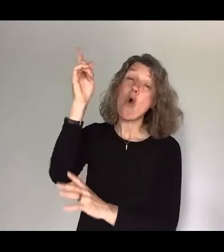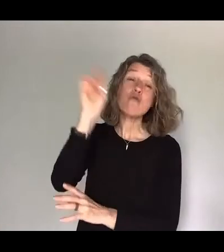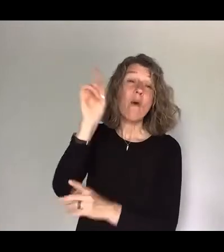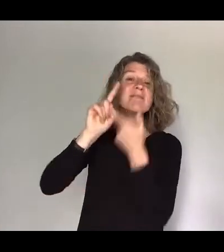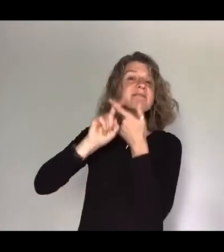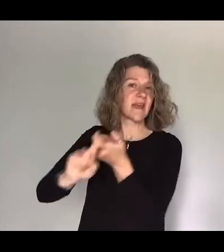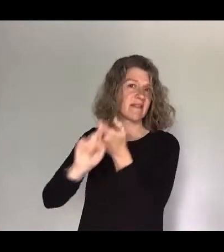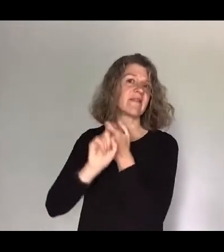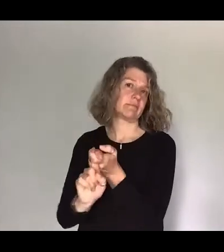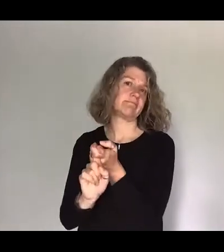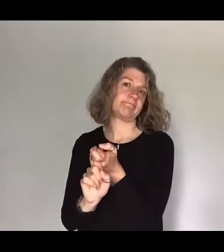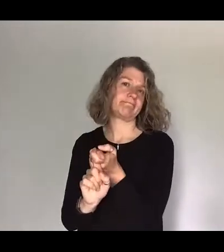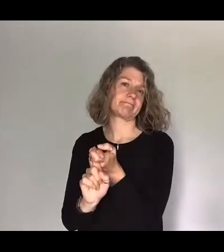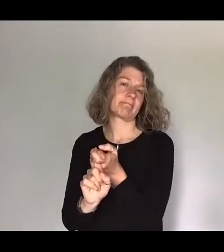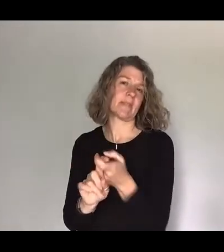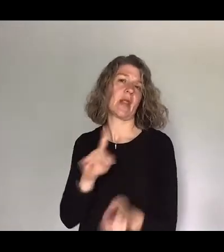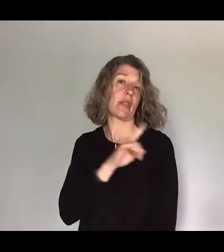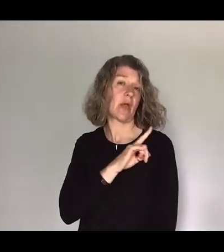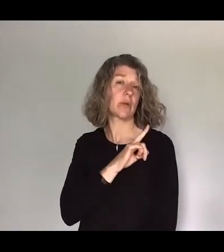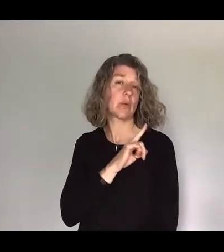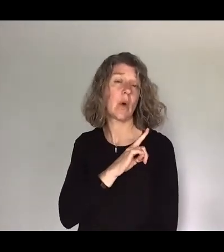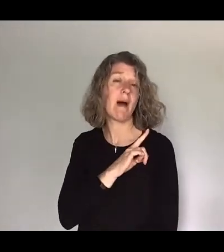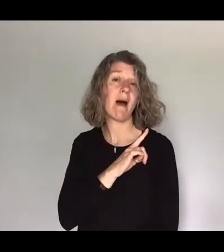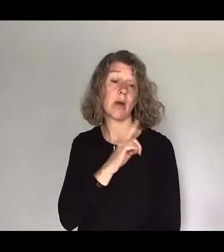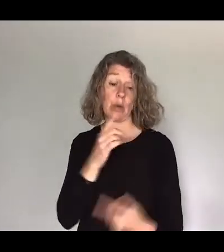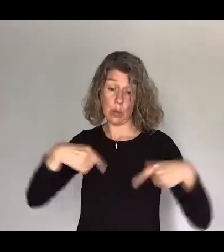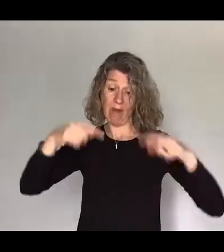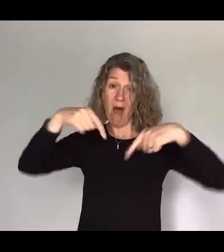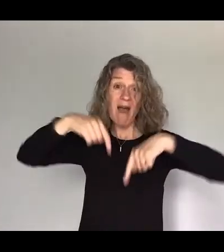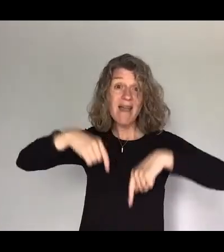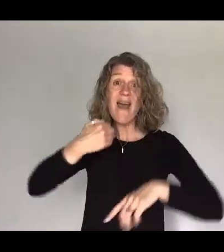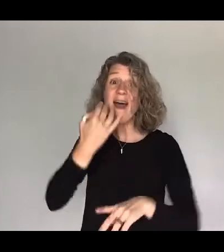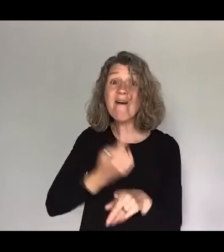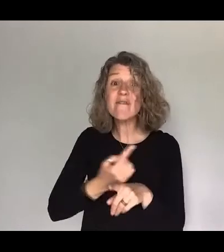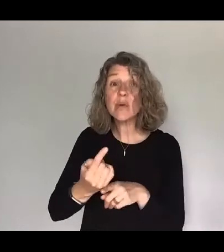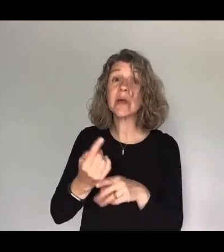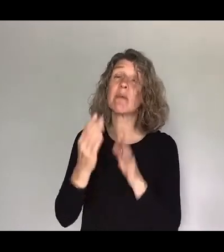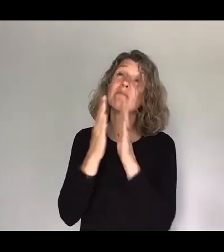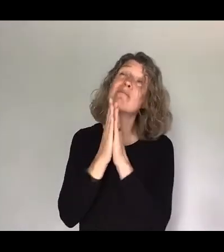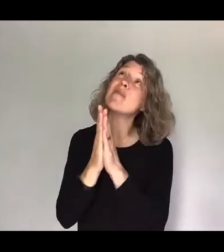this is why we come here together or we log in online each Sunday and we pray that prayer come Holy Spirit